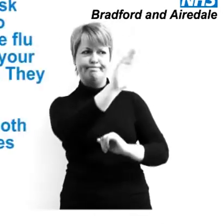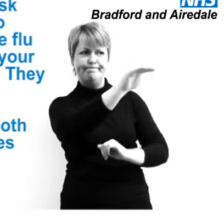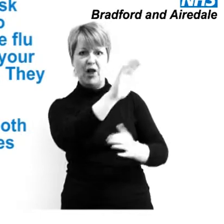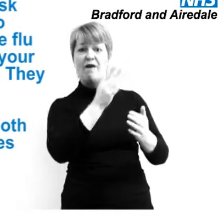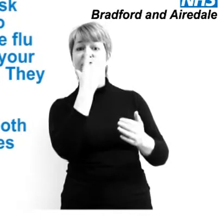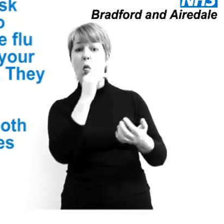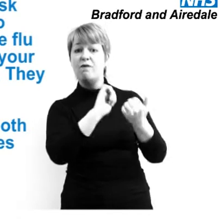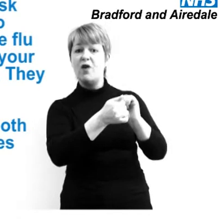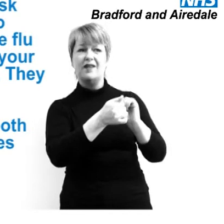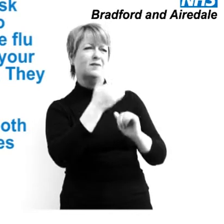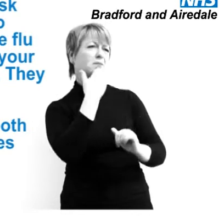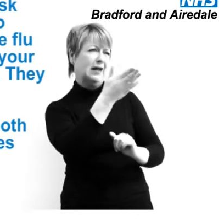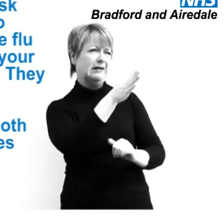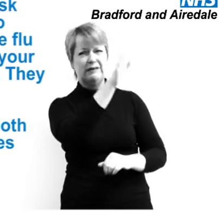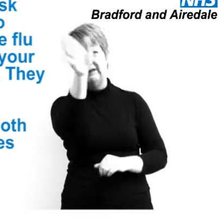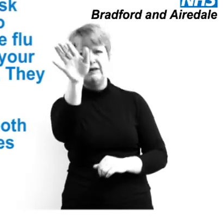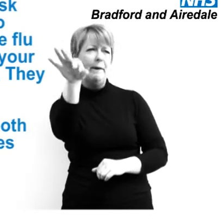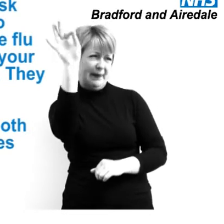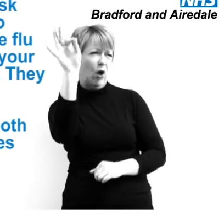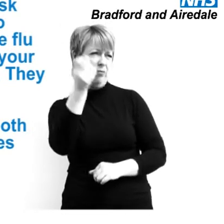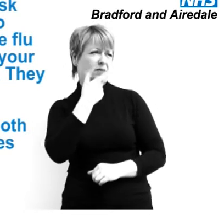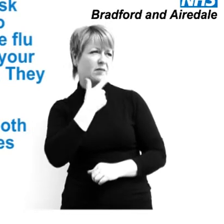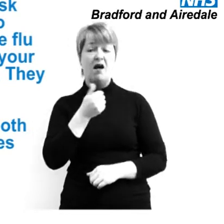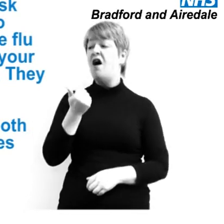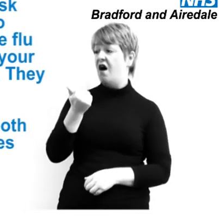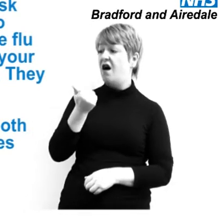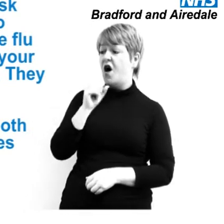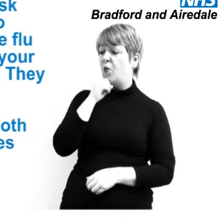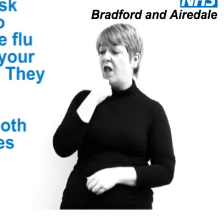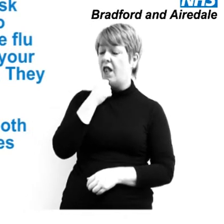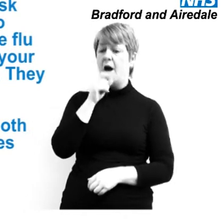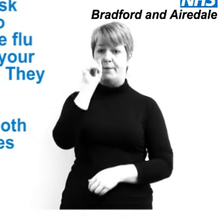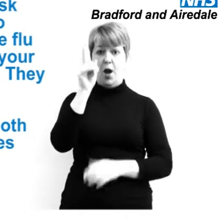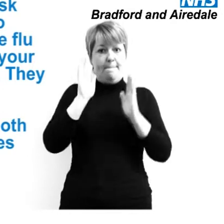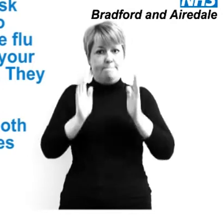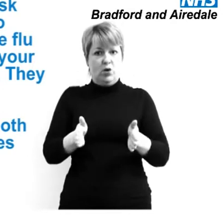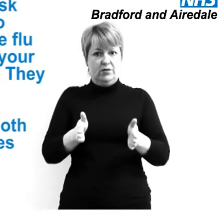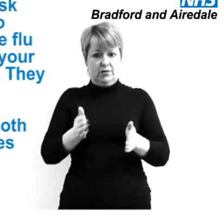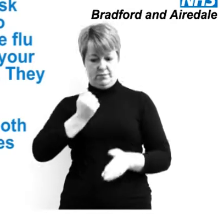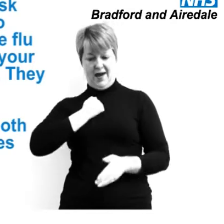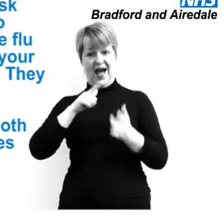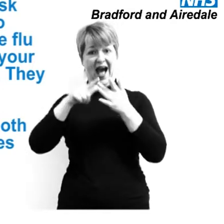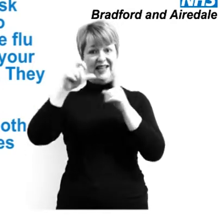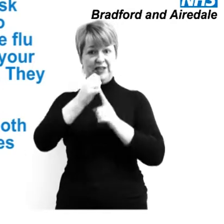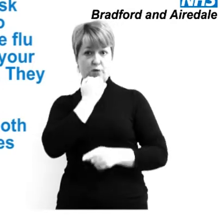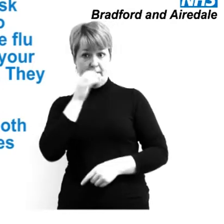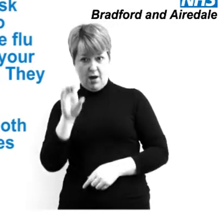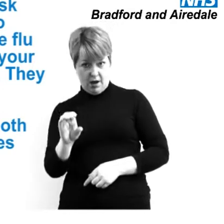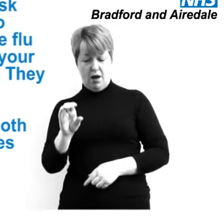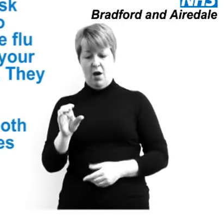You should then ask your flu friend i.e. a friend or relative who doesn't have swine flu They